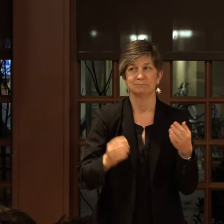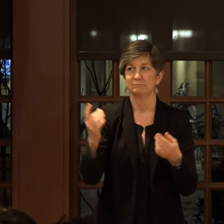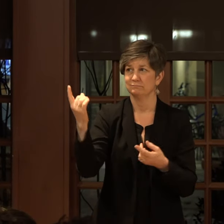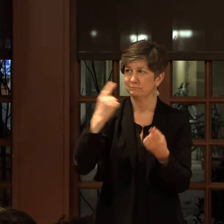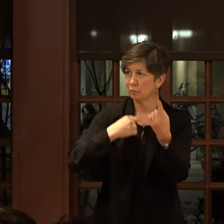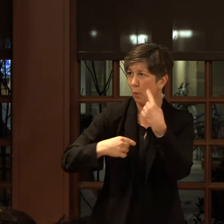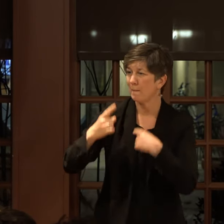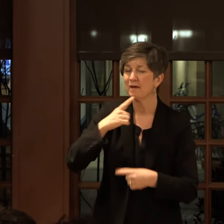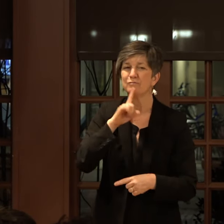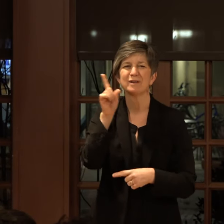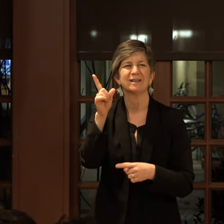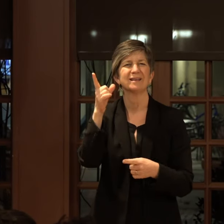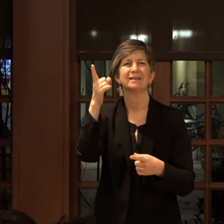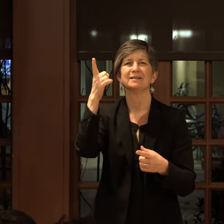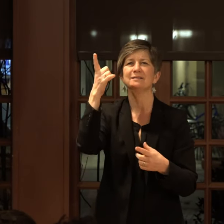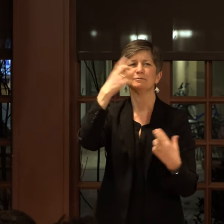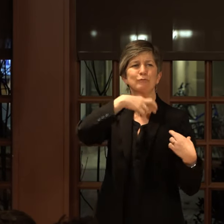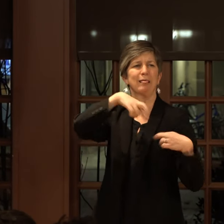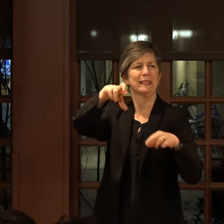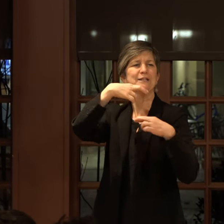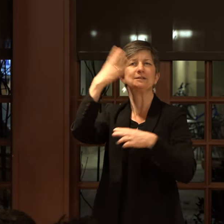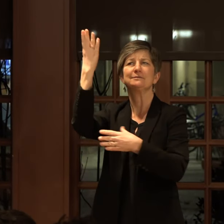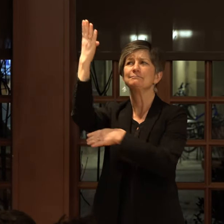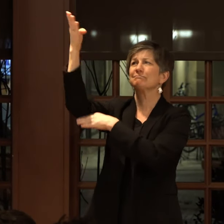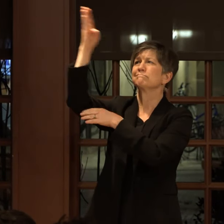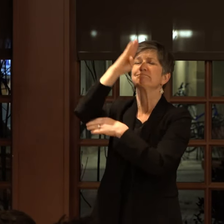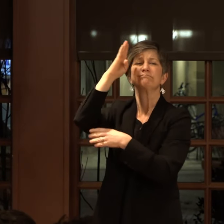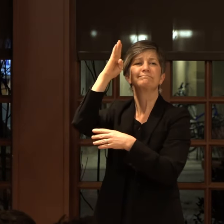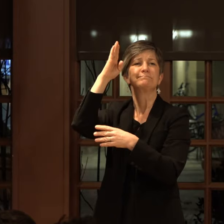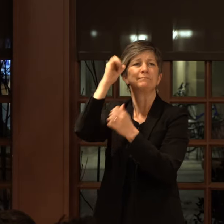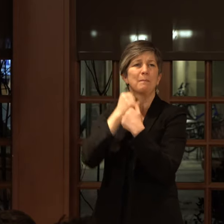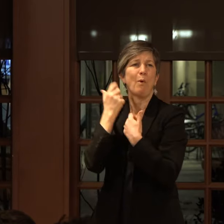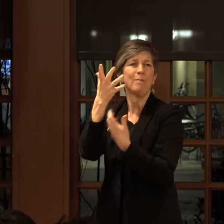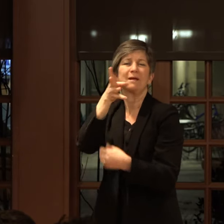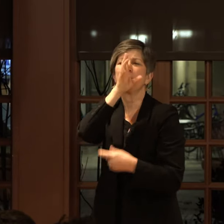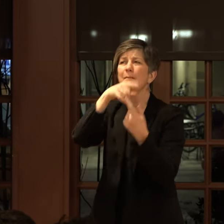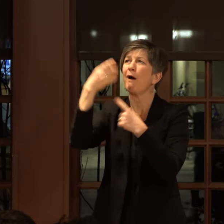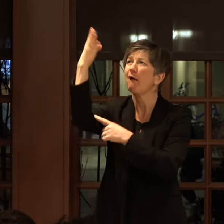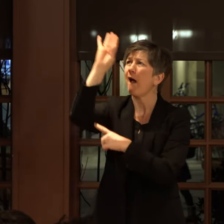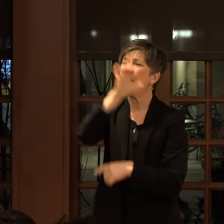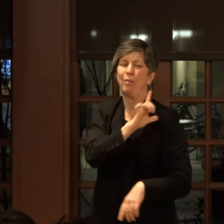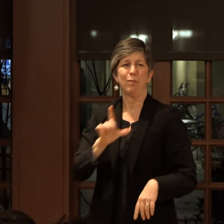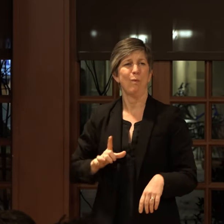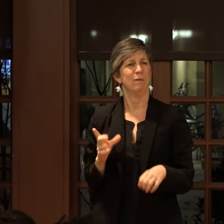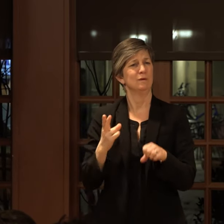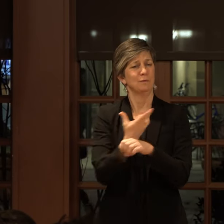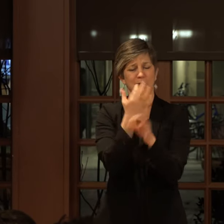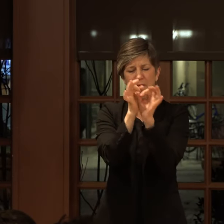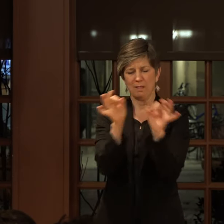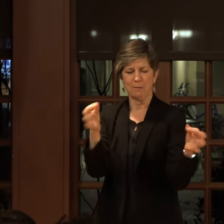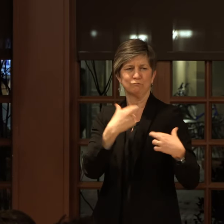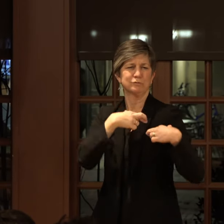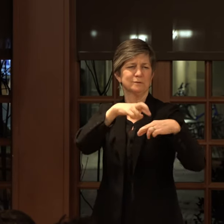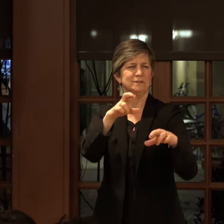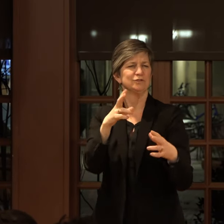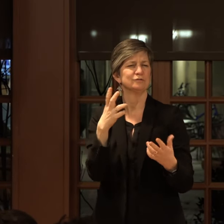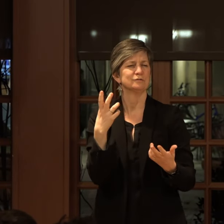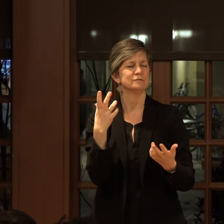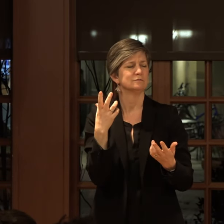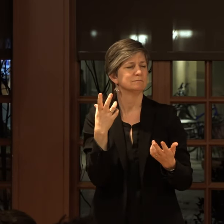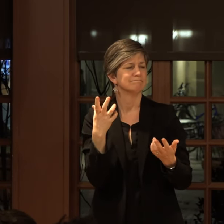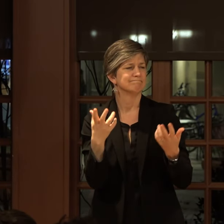divinity poems. Poems that reference some sort of God or Lord or use the language of religion in some sort of,